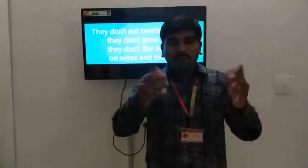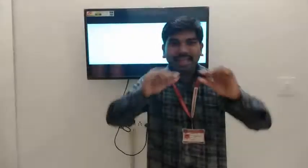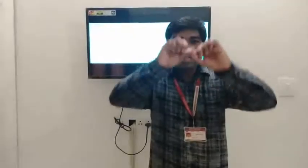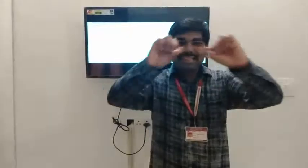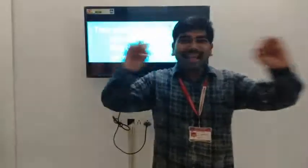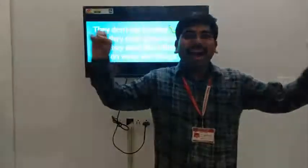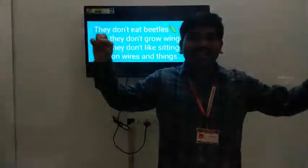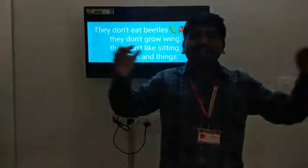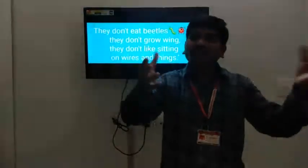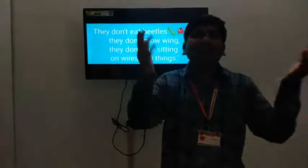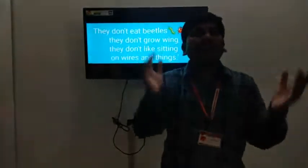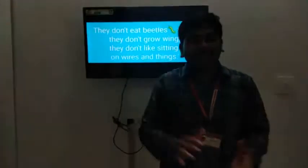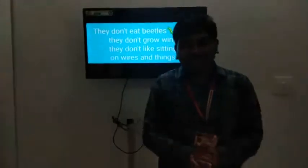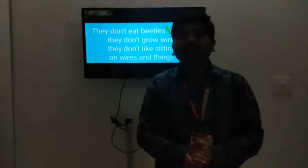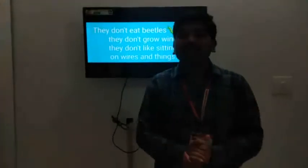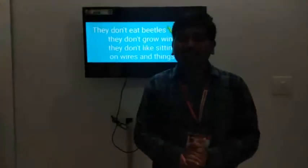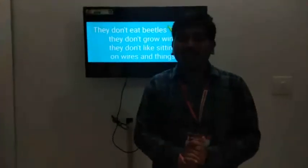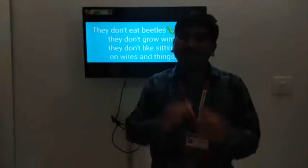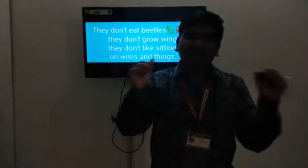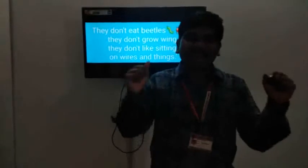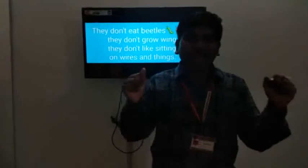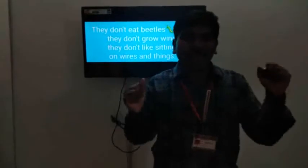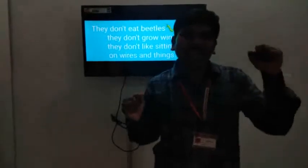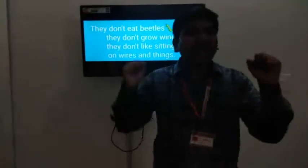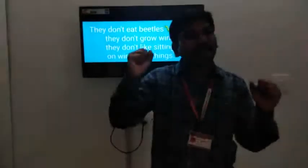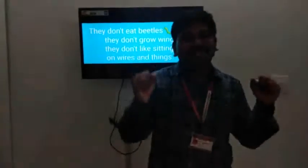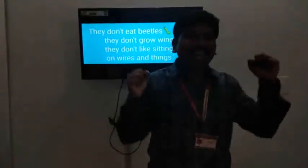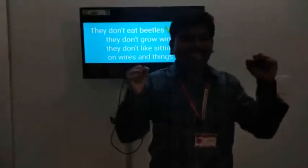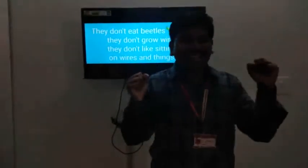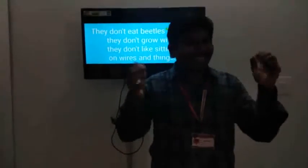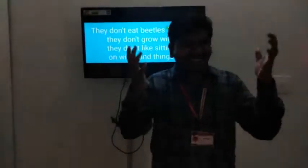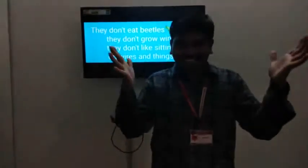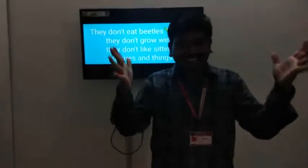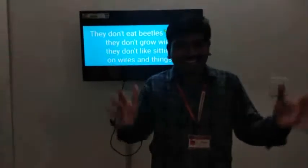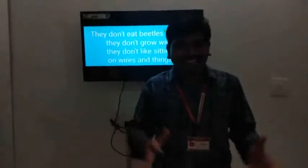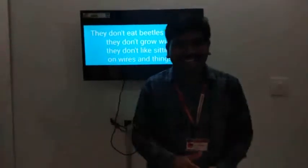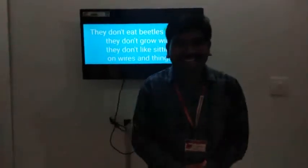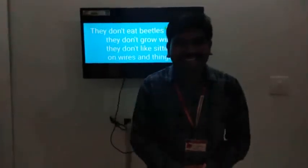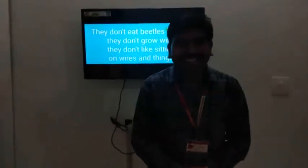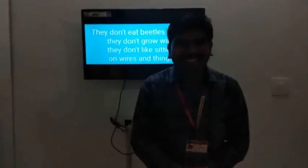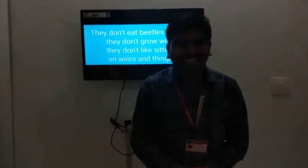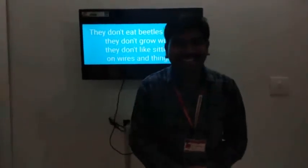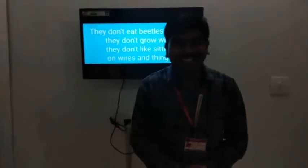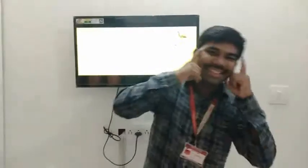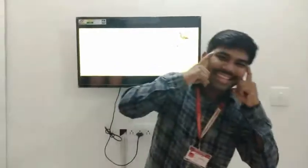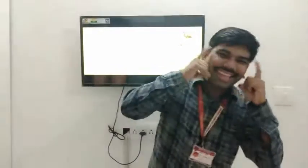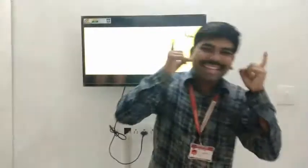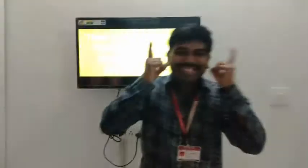don't sitting the garden. sit in the They don't like to sit They don't